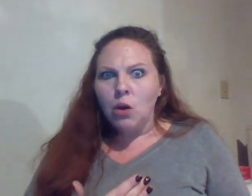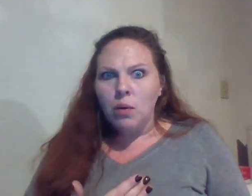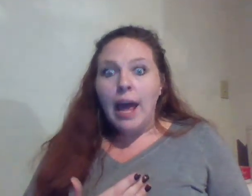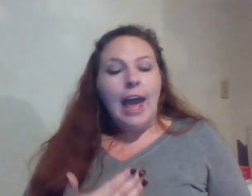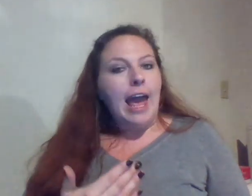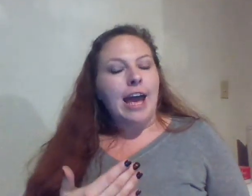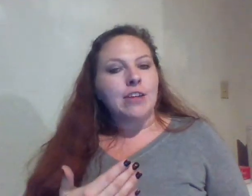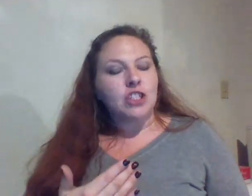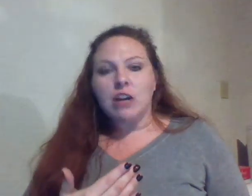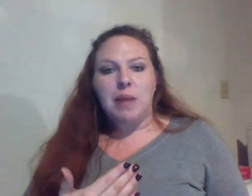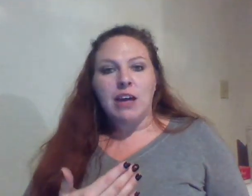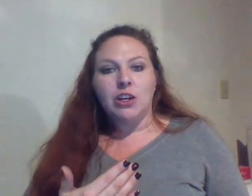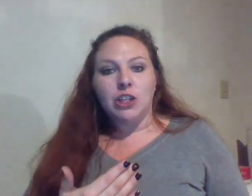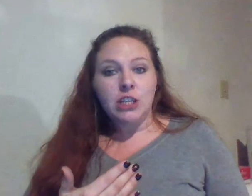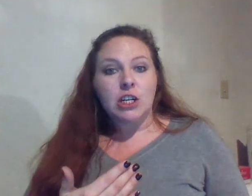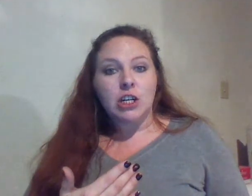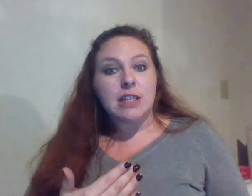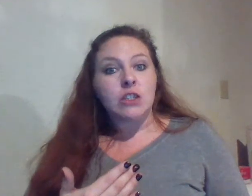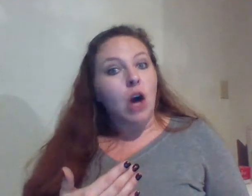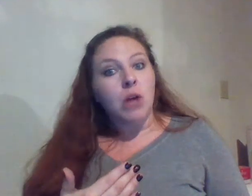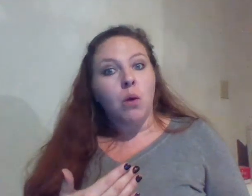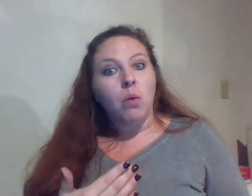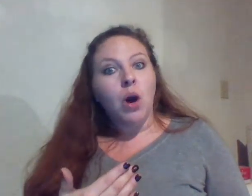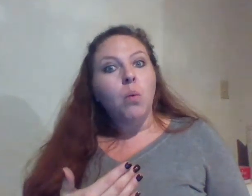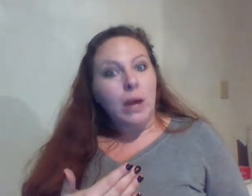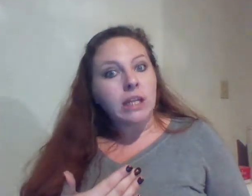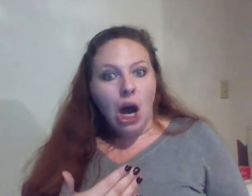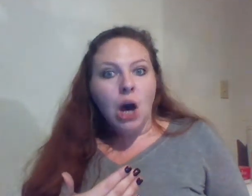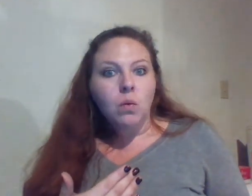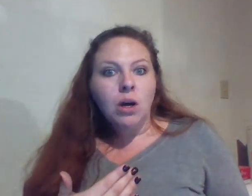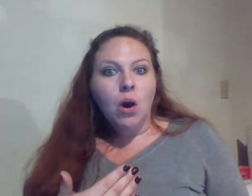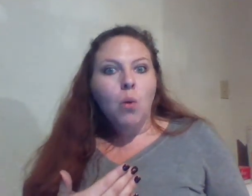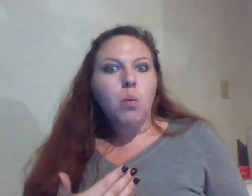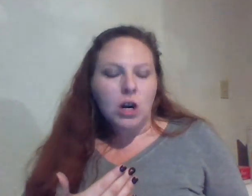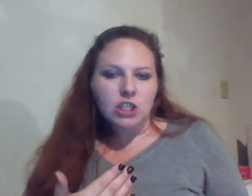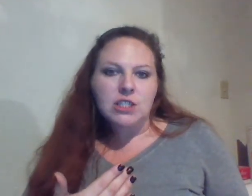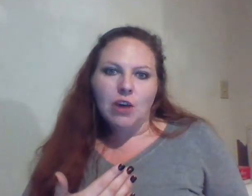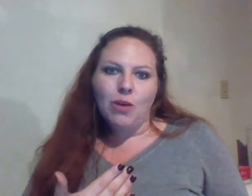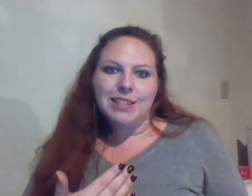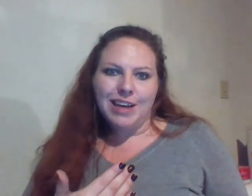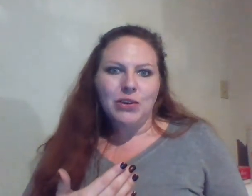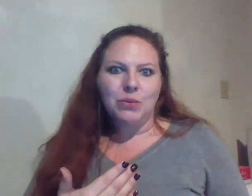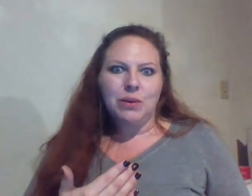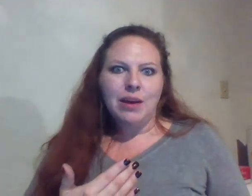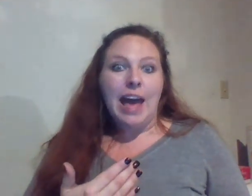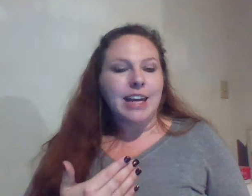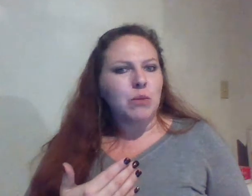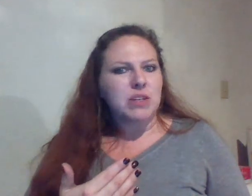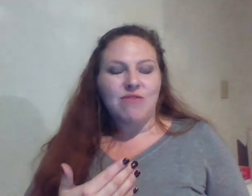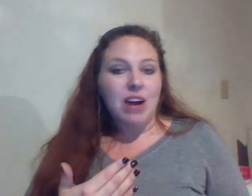and sheriff Pagel looks at her and says oh no we know we're just not going to tell you and he was very